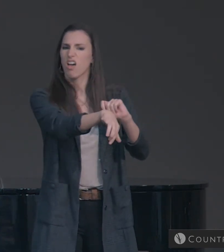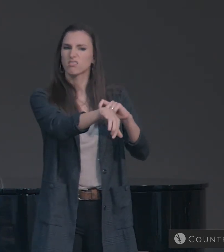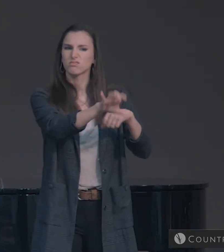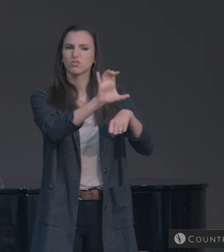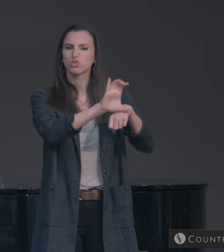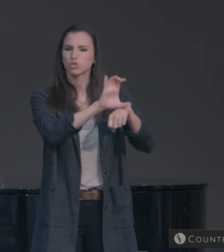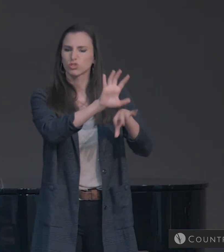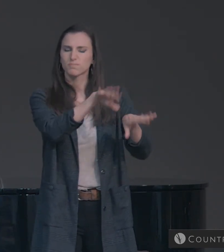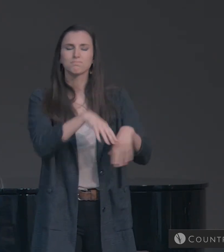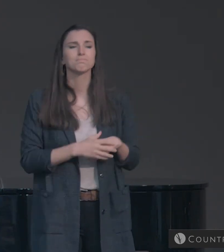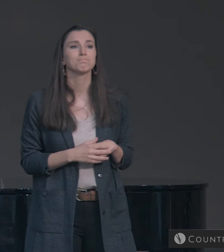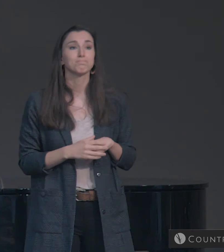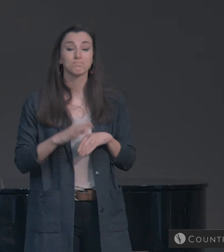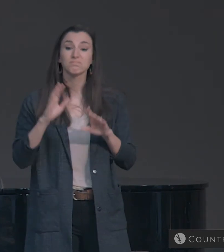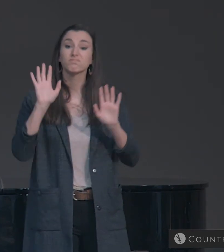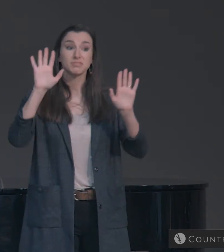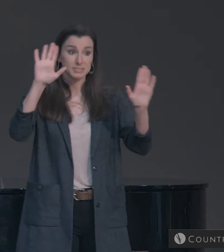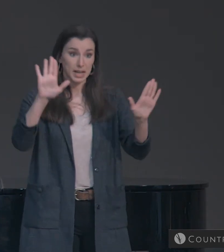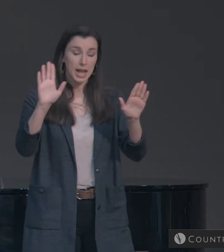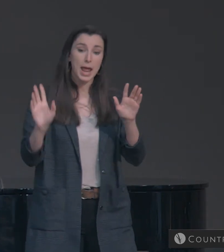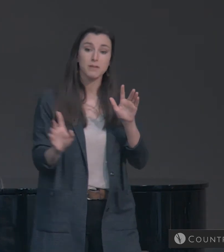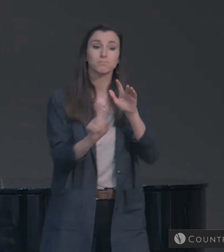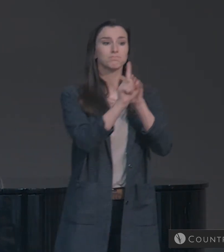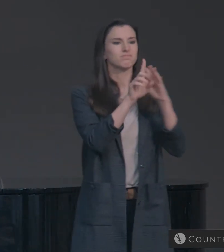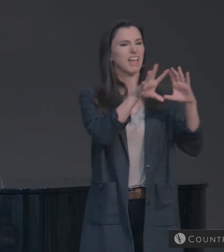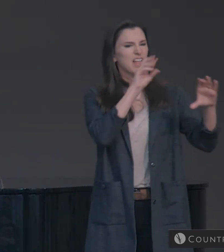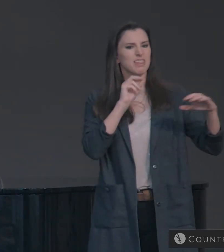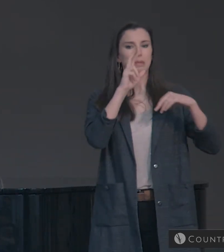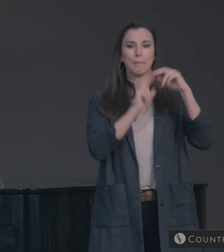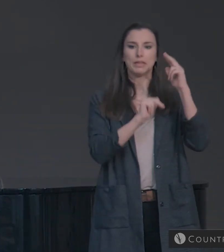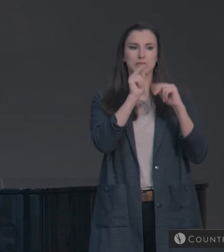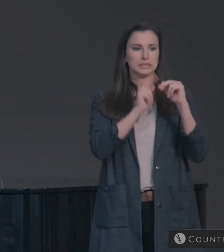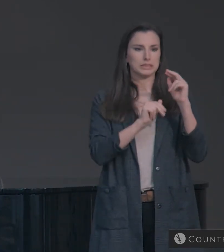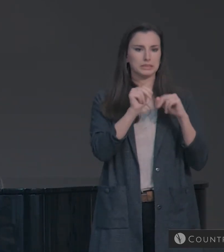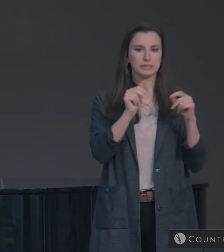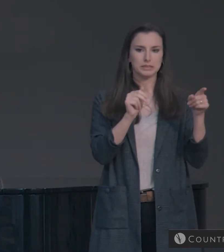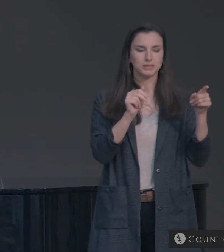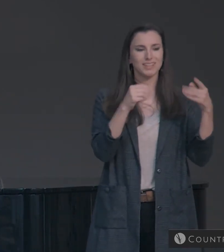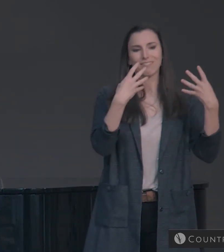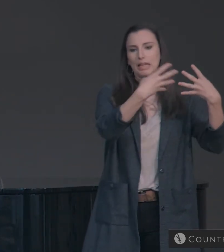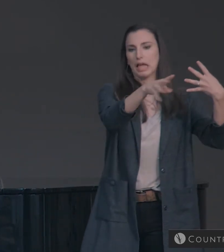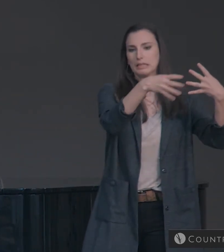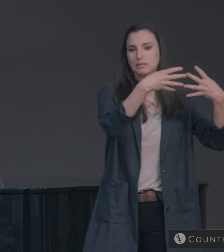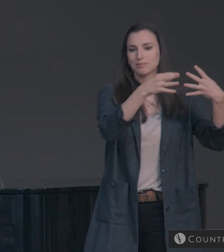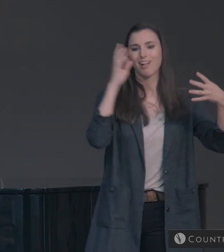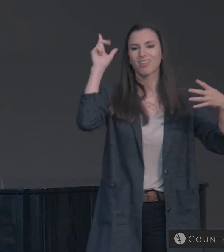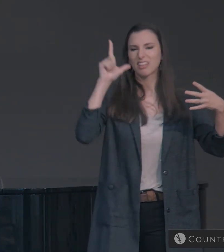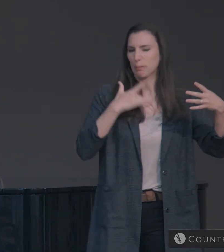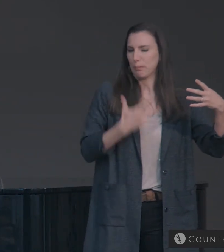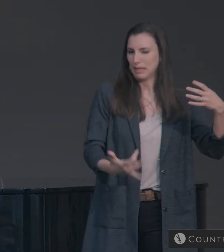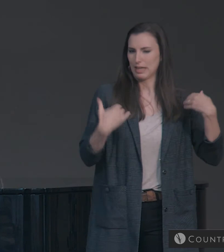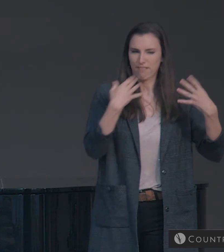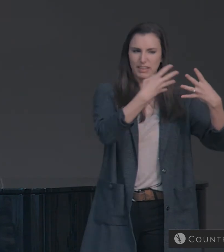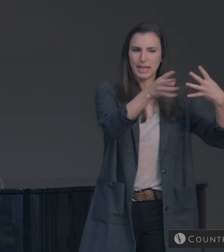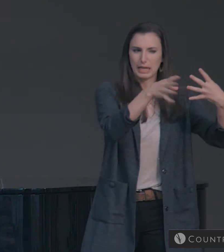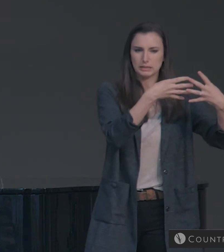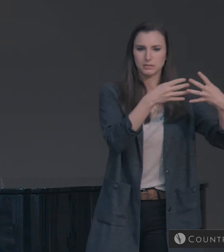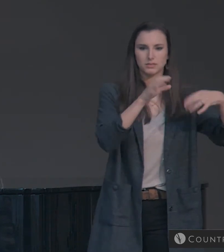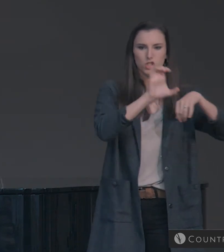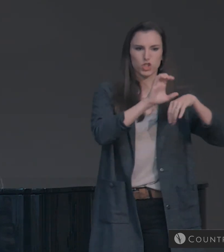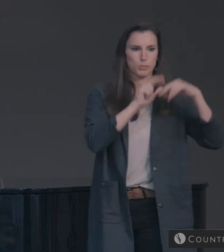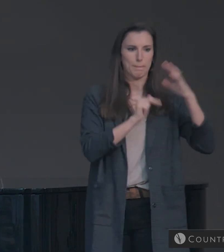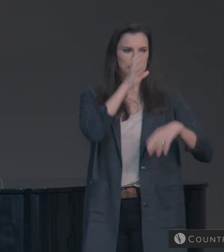He arrived at the gate outside of the building. Churches back then had gates, especially in London. Gates in front of